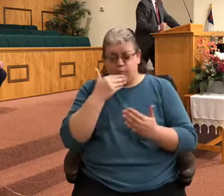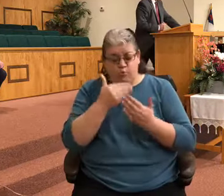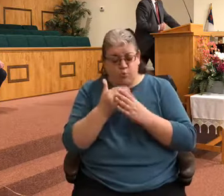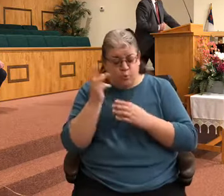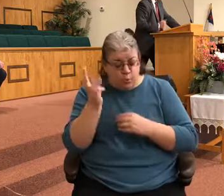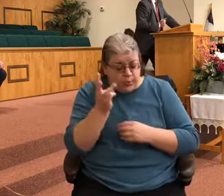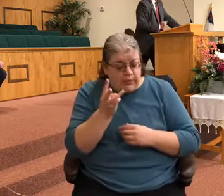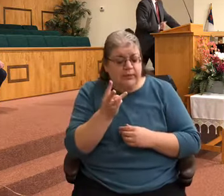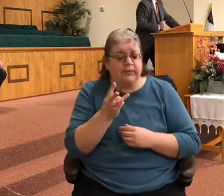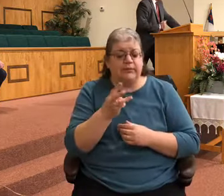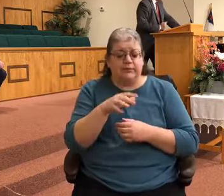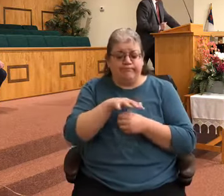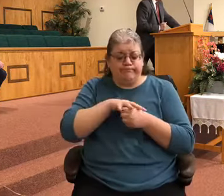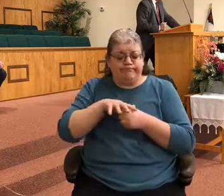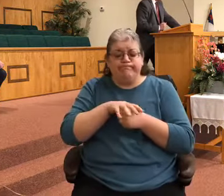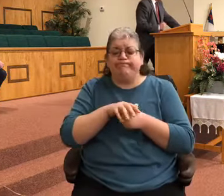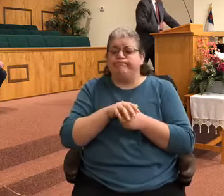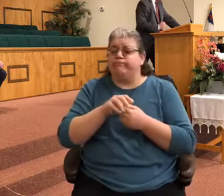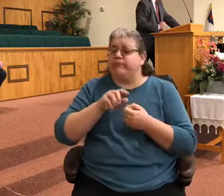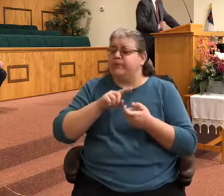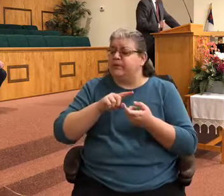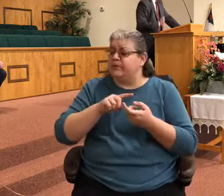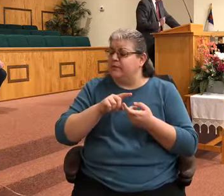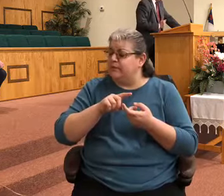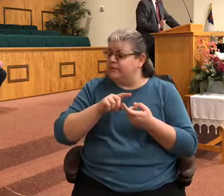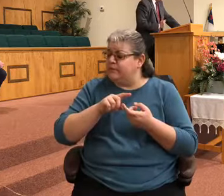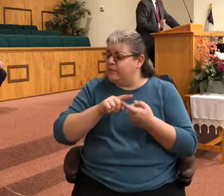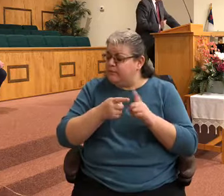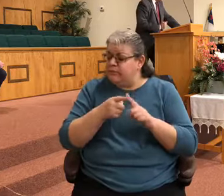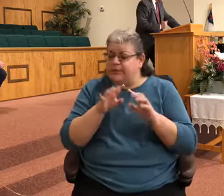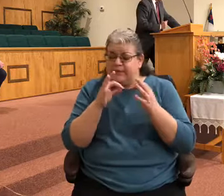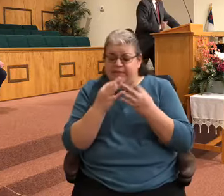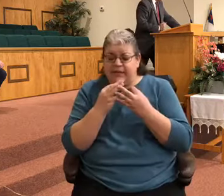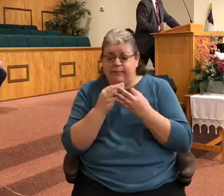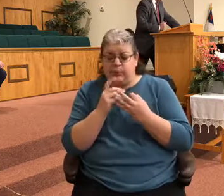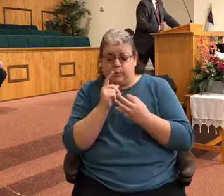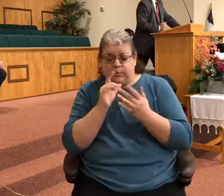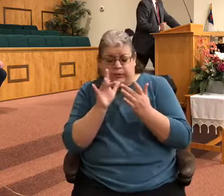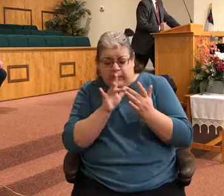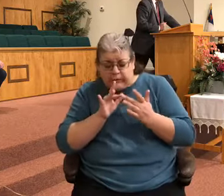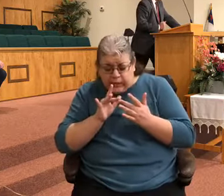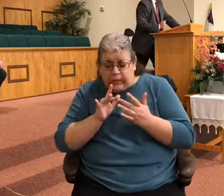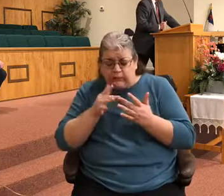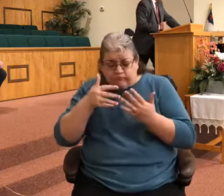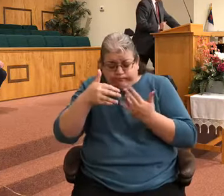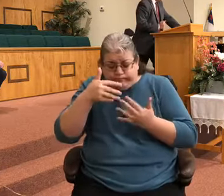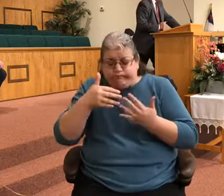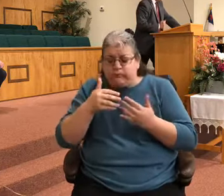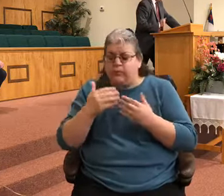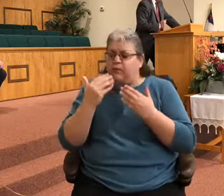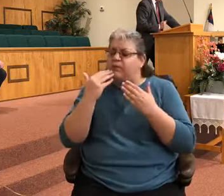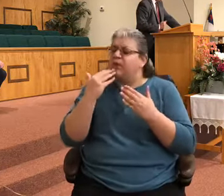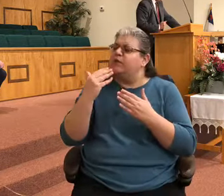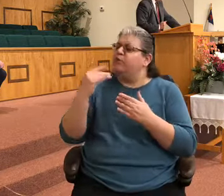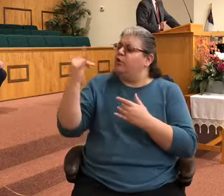the people that we come in contact with. We love you. We thank you for your mercy and goodness. And we ask all of this in Jesus' name.